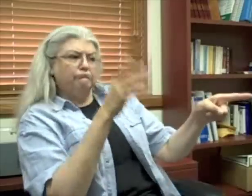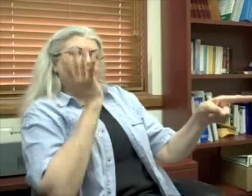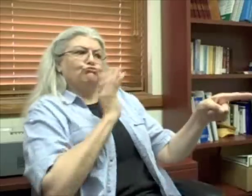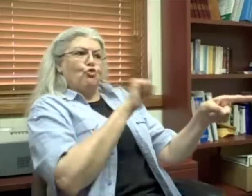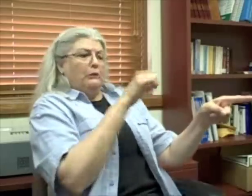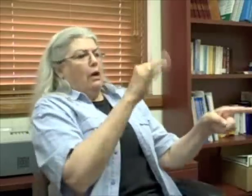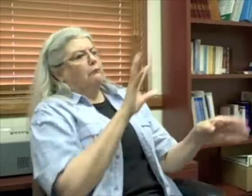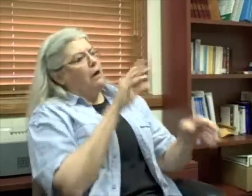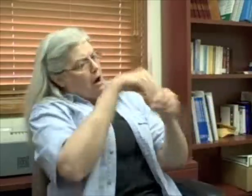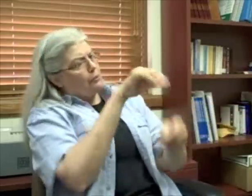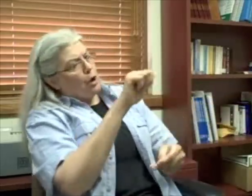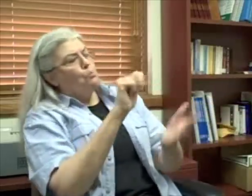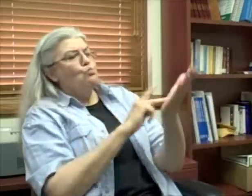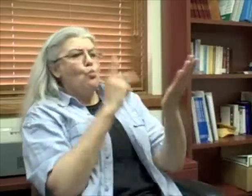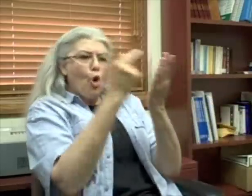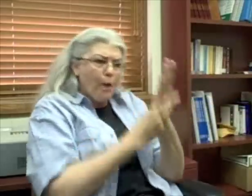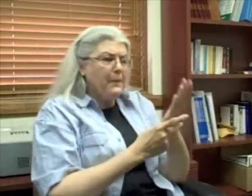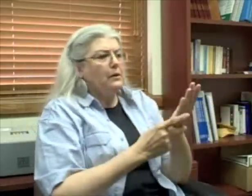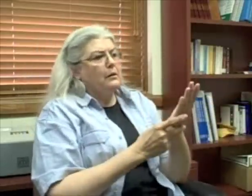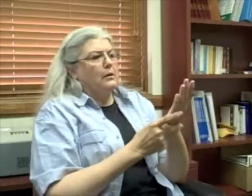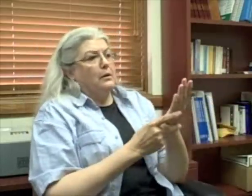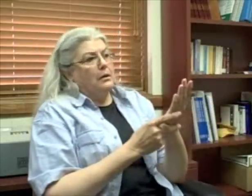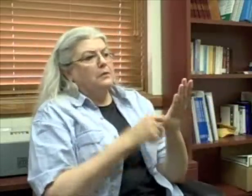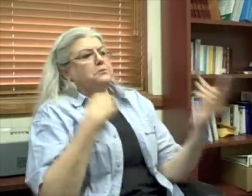She said she'd been in an alcoholic program for seven years.